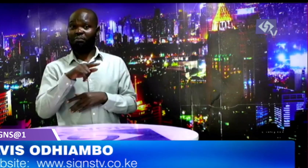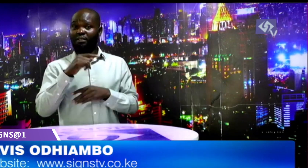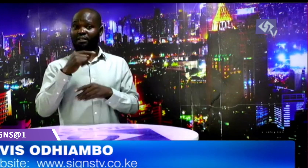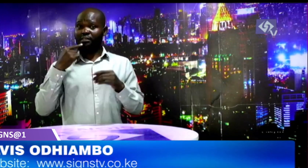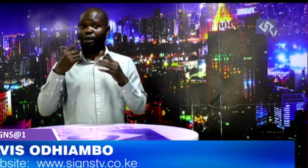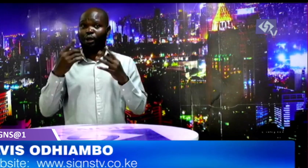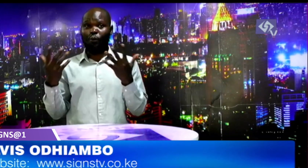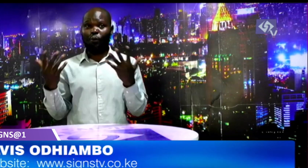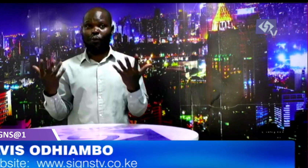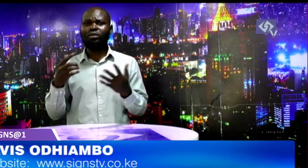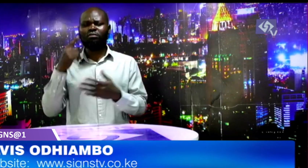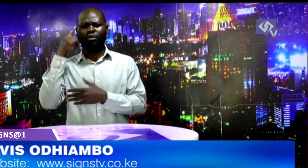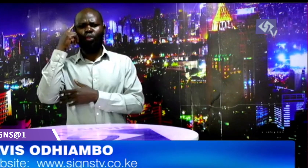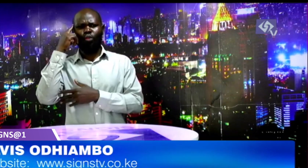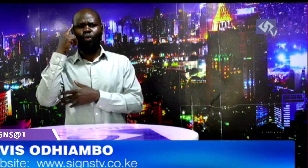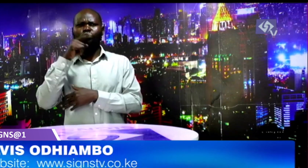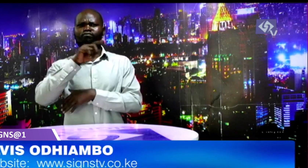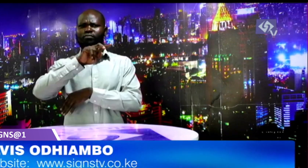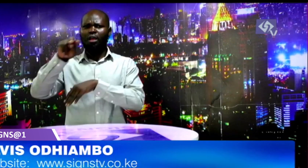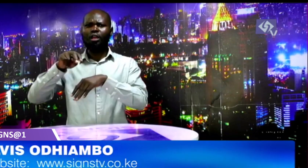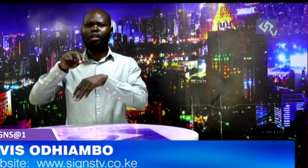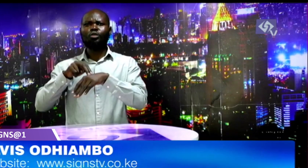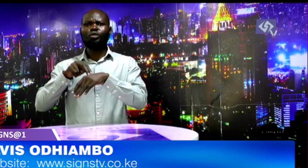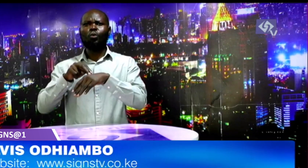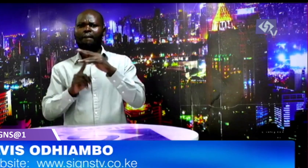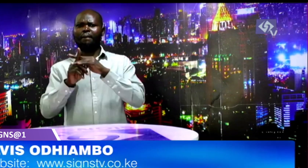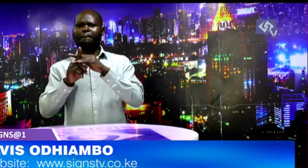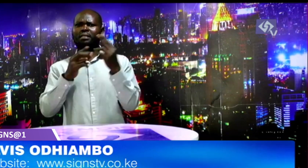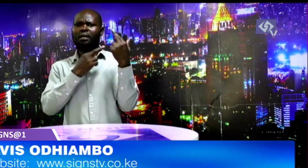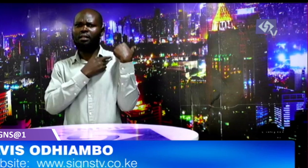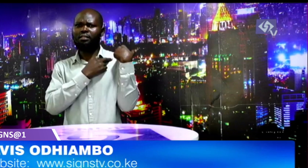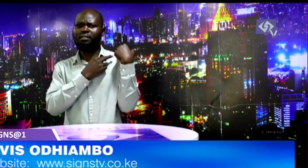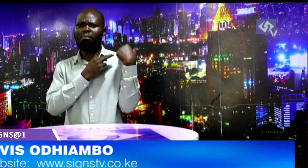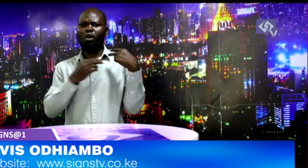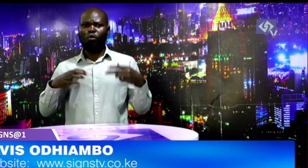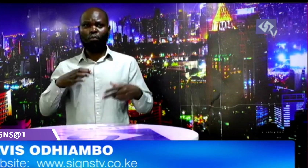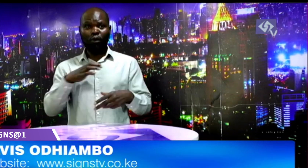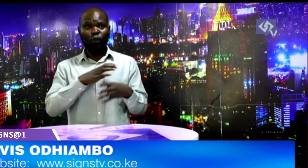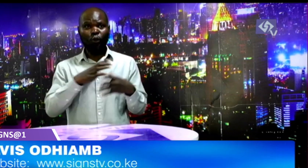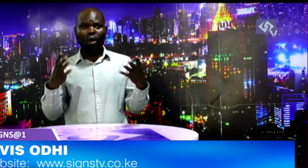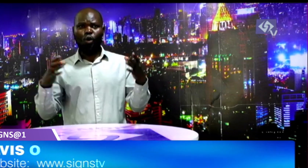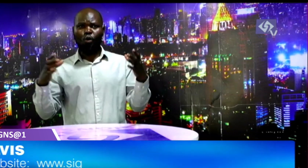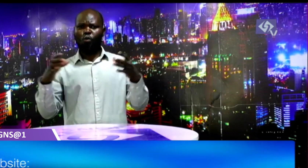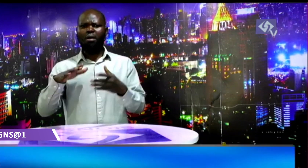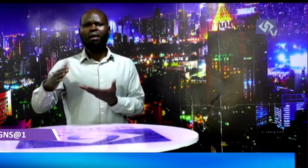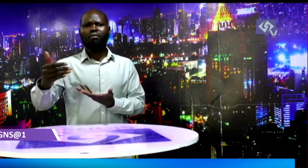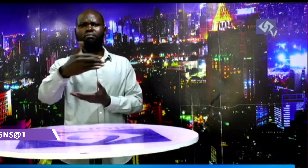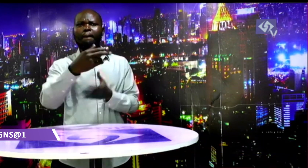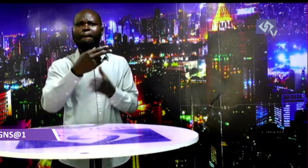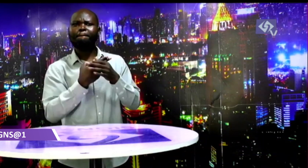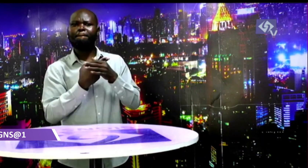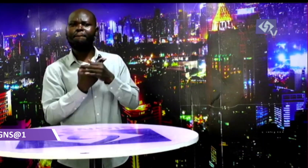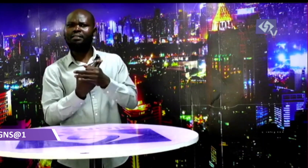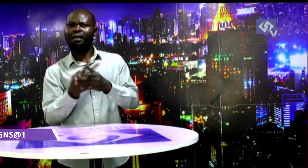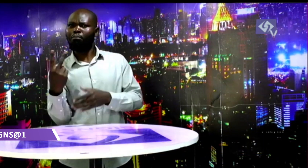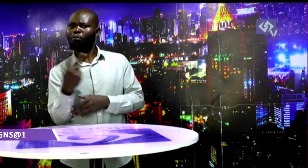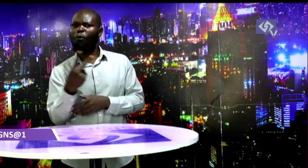address the ongoing alnino reigns he stated that through the national emergency response